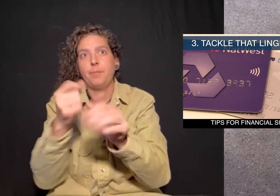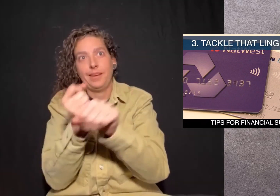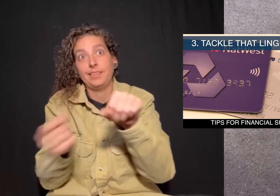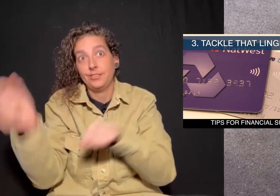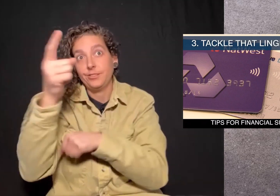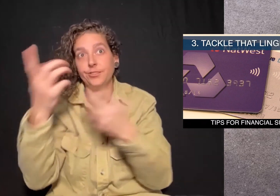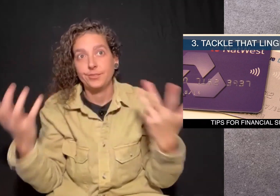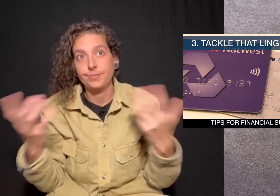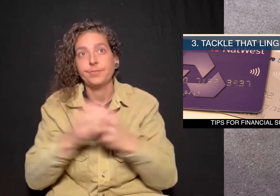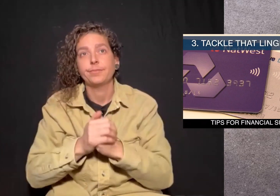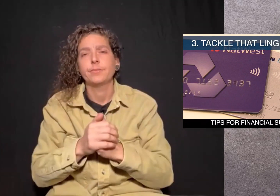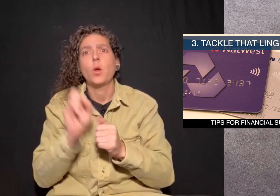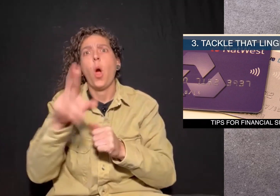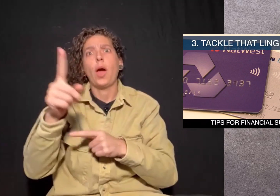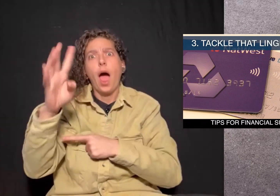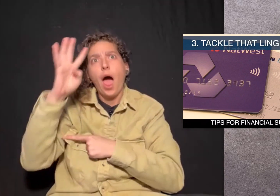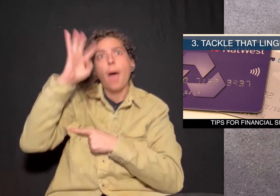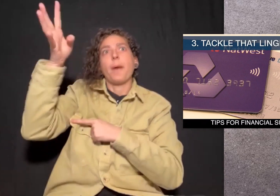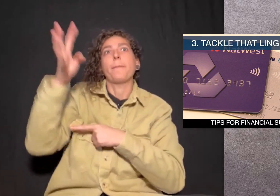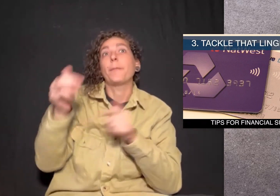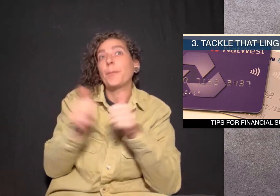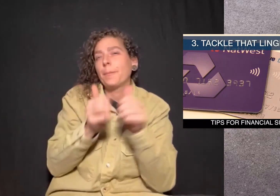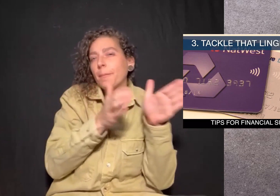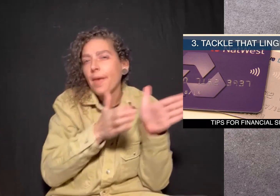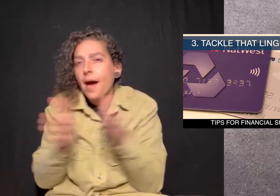Or come up with a plan to pay it off in 2023.